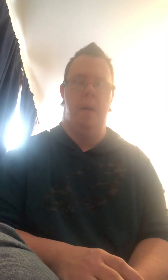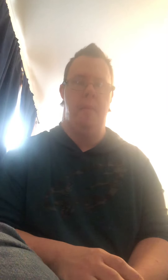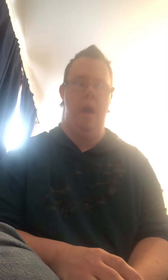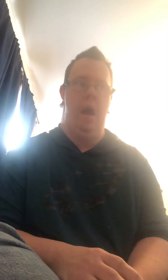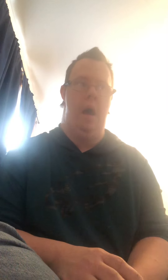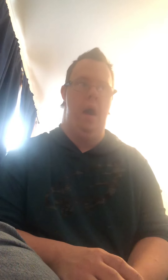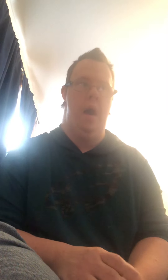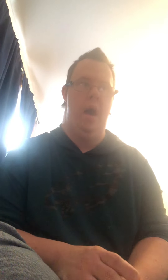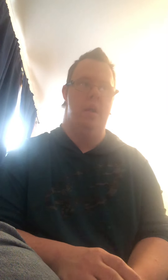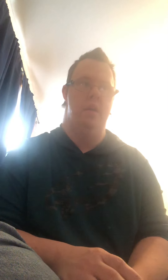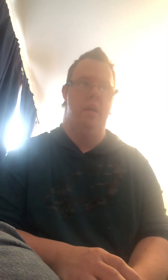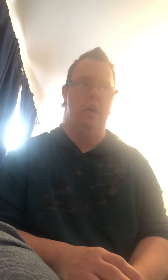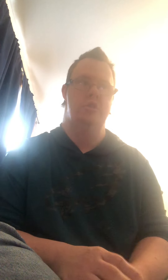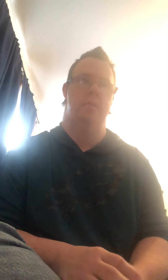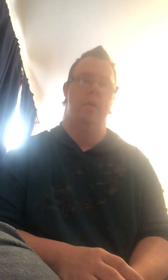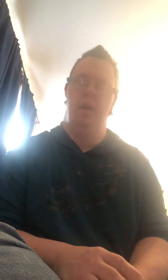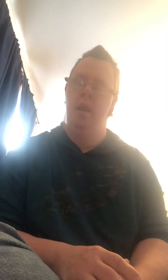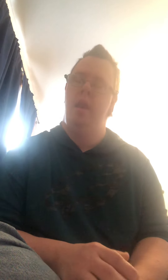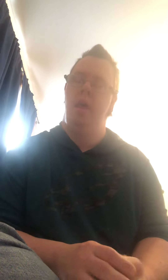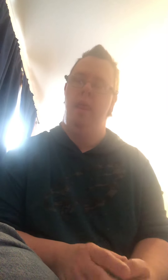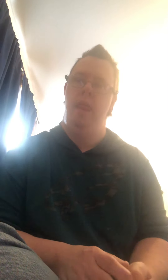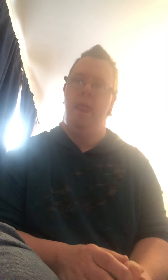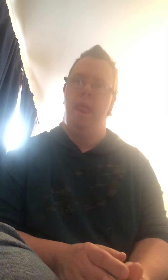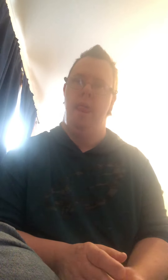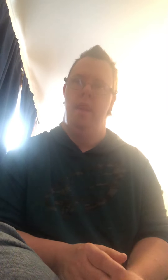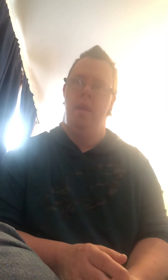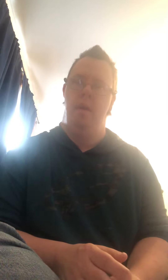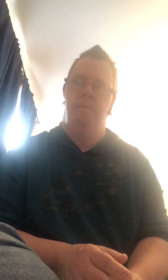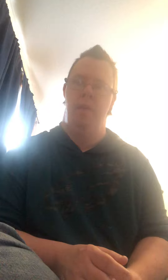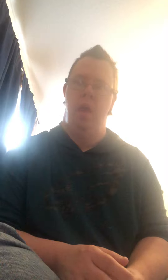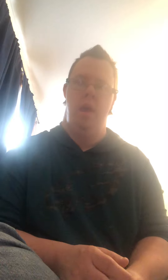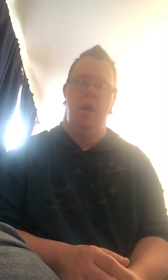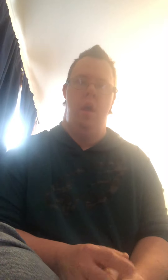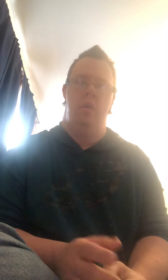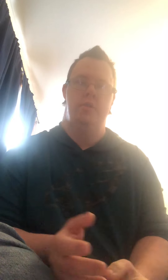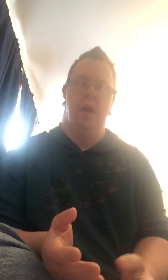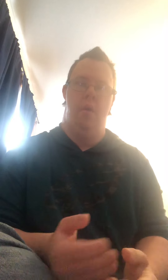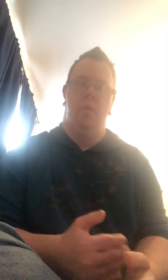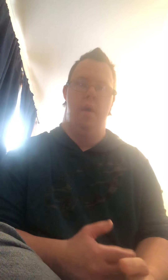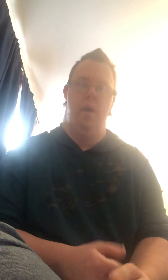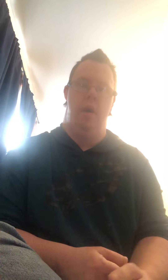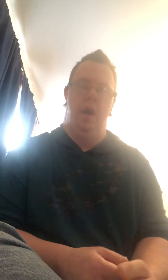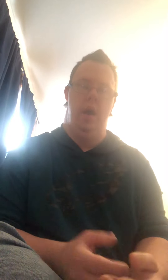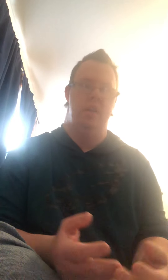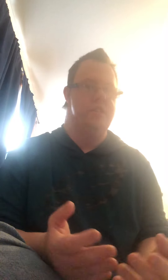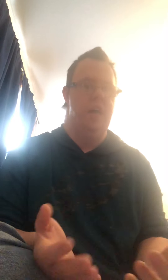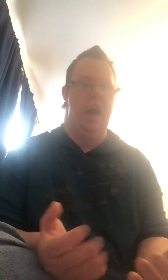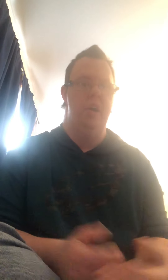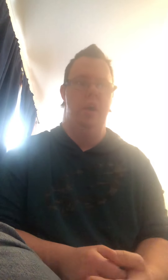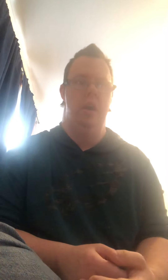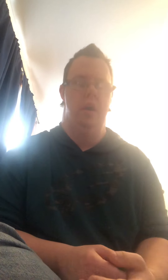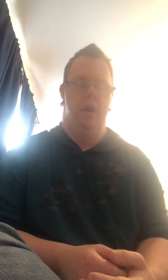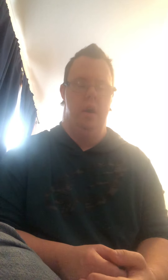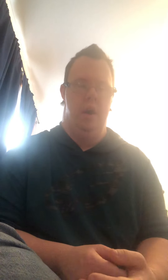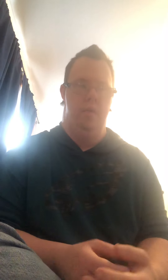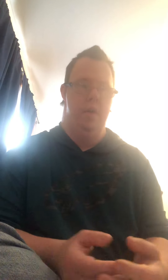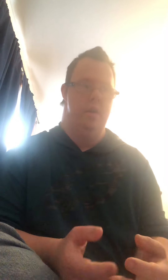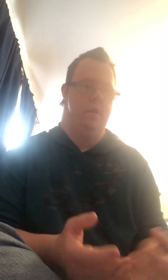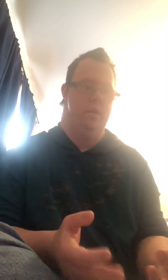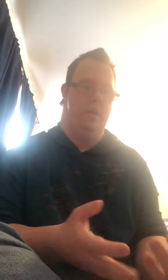I had to tell someone so I decided I wanted to